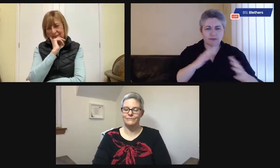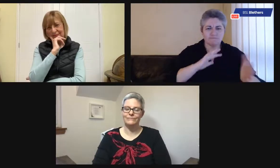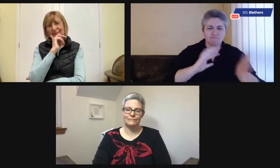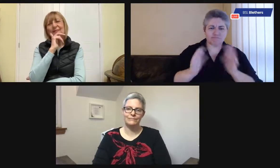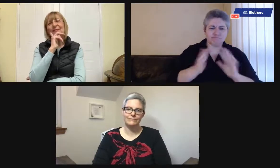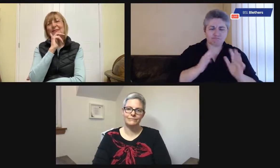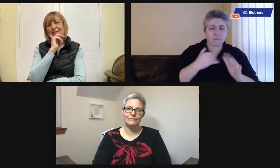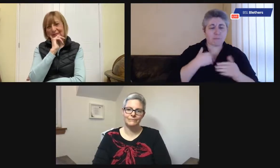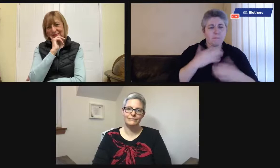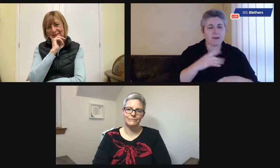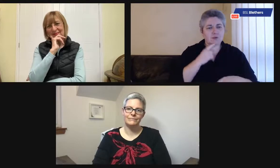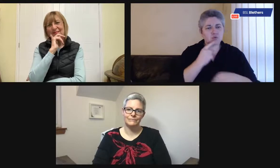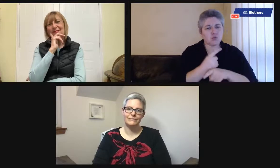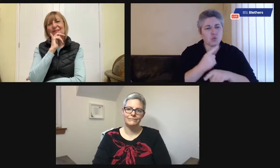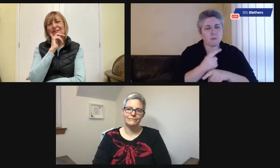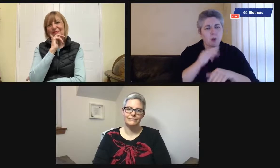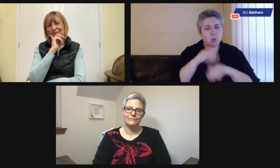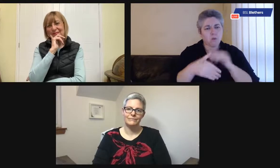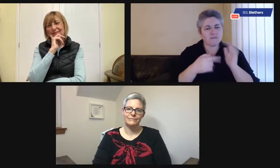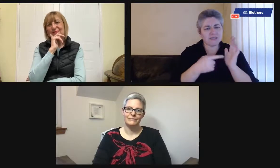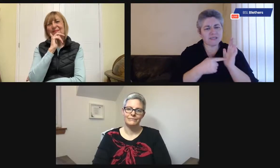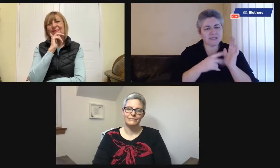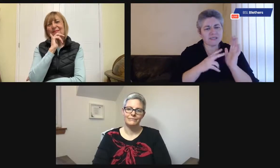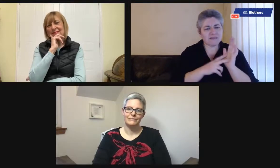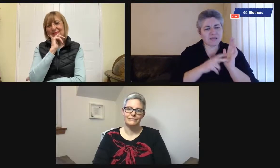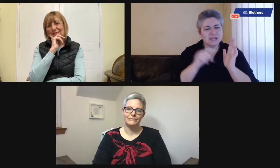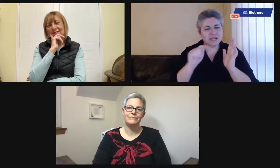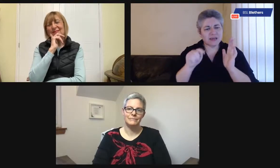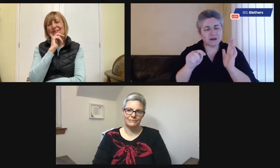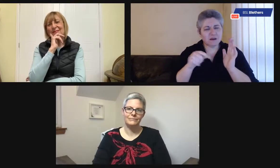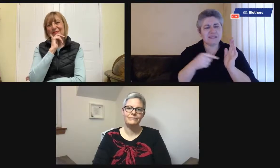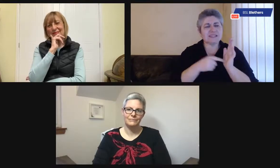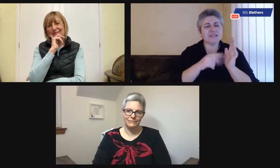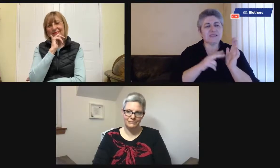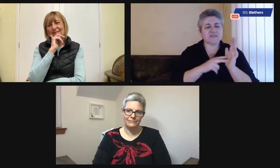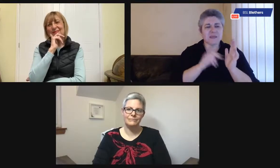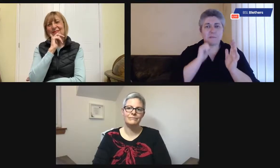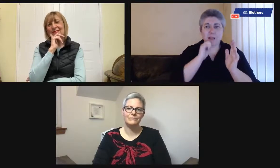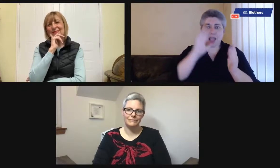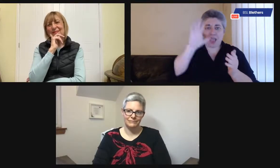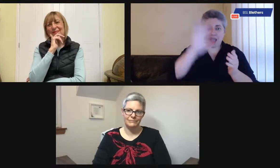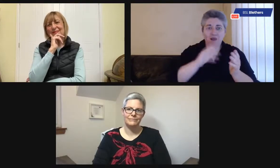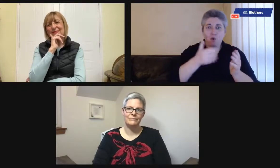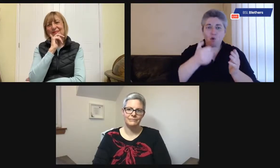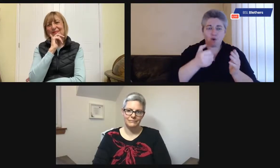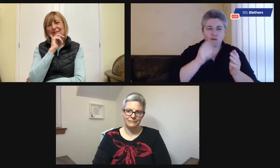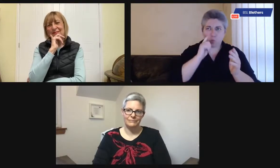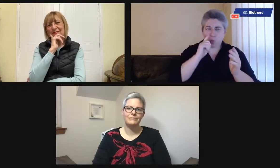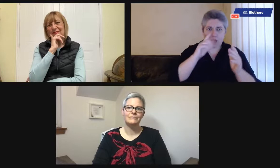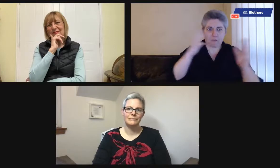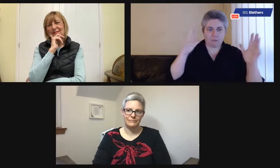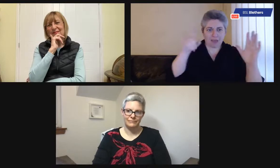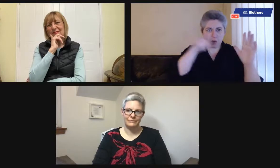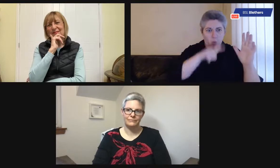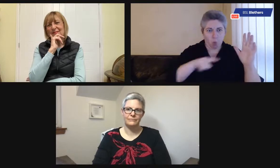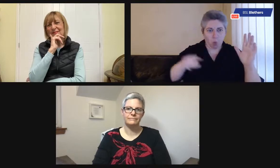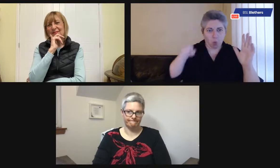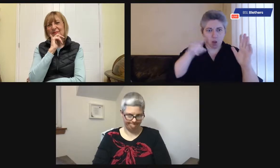it's one of the nine videos that we talk about, and that we mentioned on the website that we gave you. So you